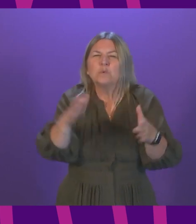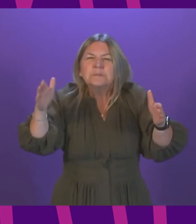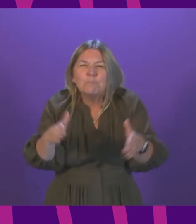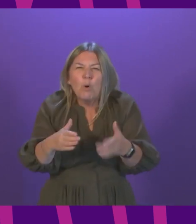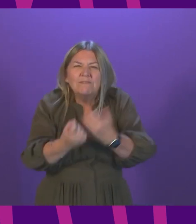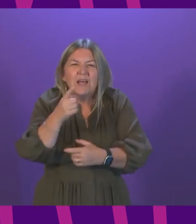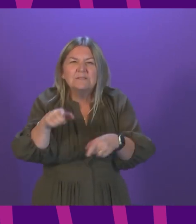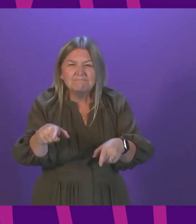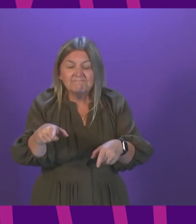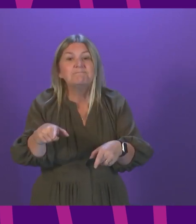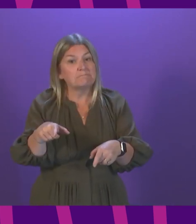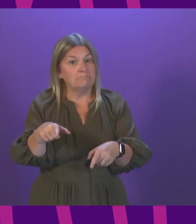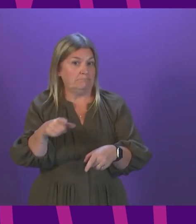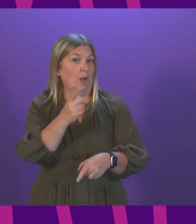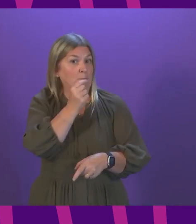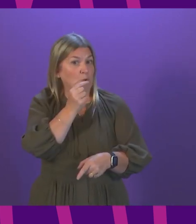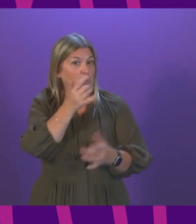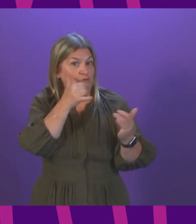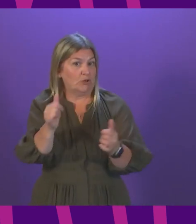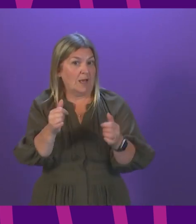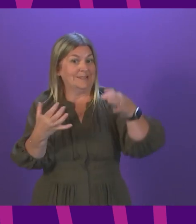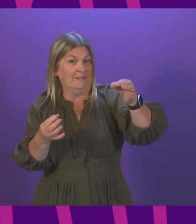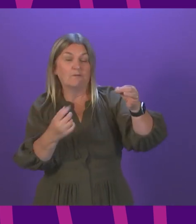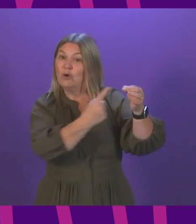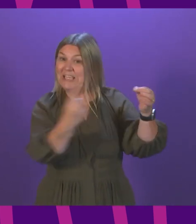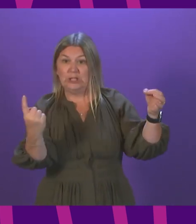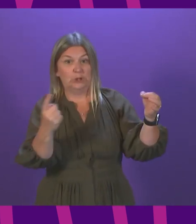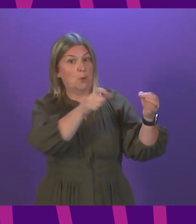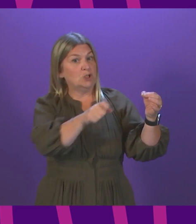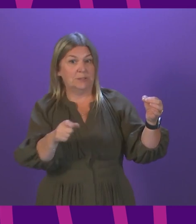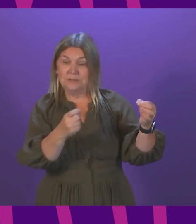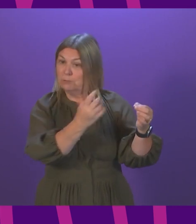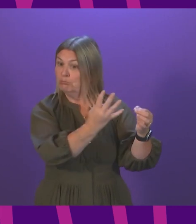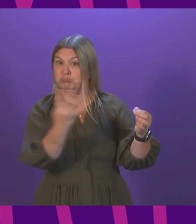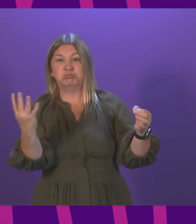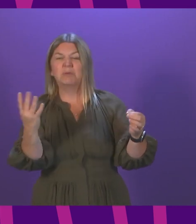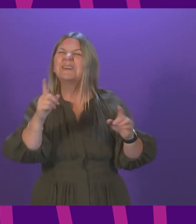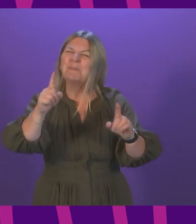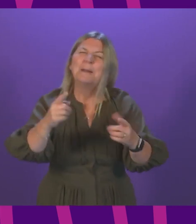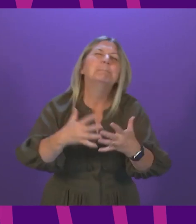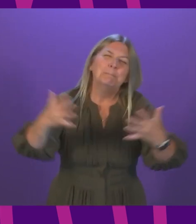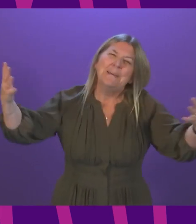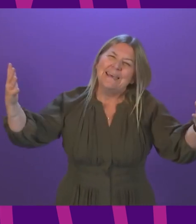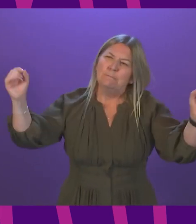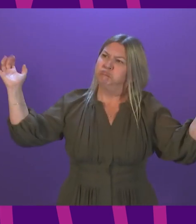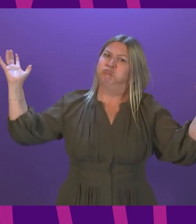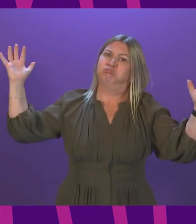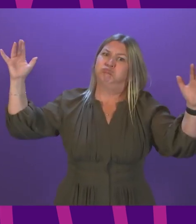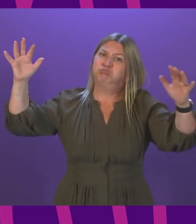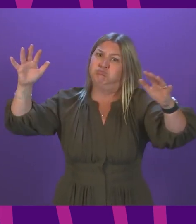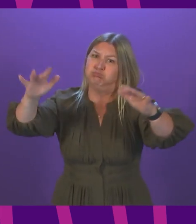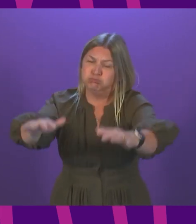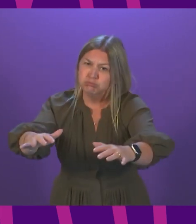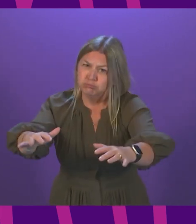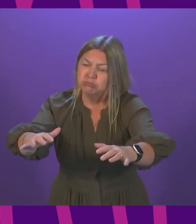we expect that it will be possible to check vaccine certificates for everyone in attendance. However, at larger events, organisers will be expected